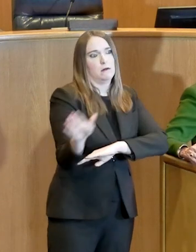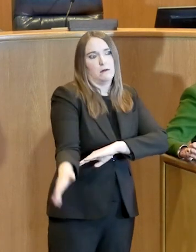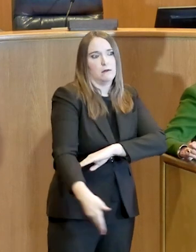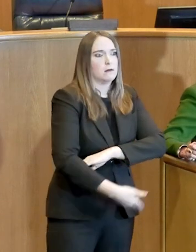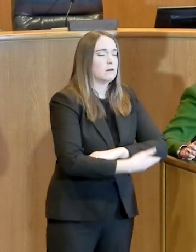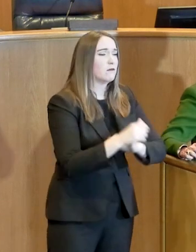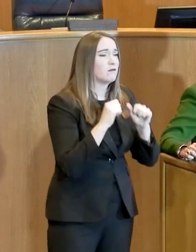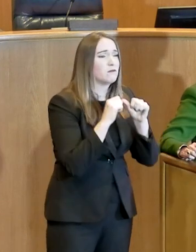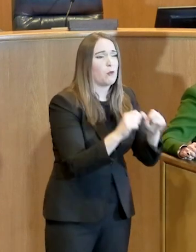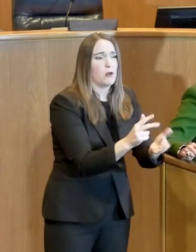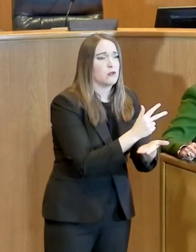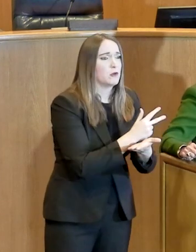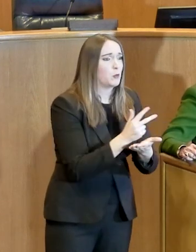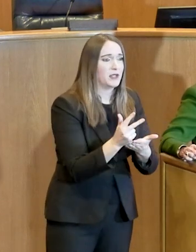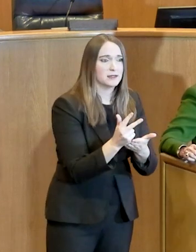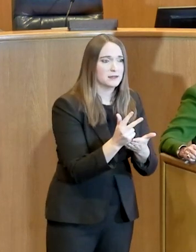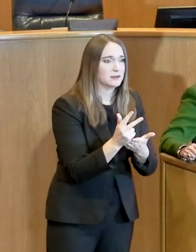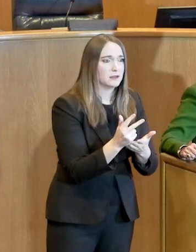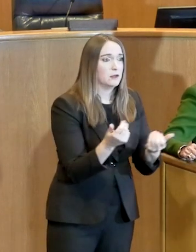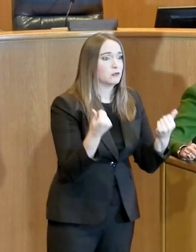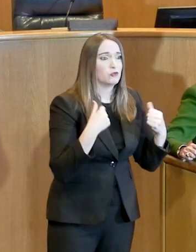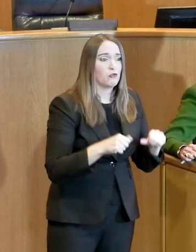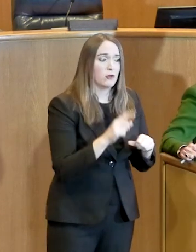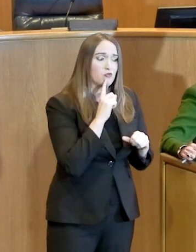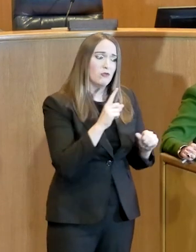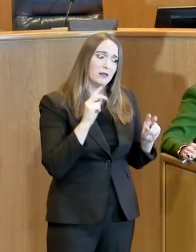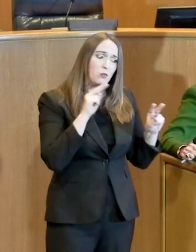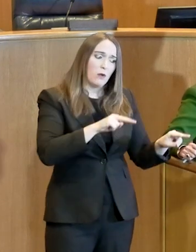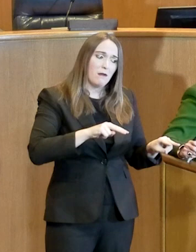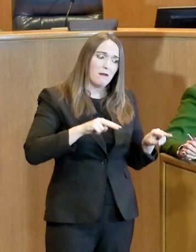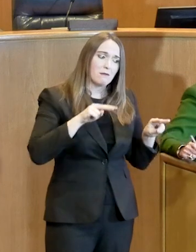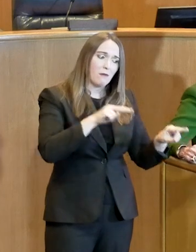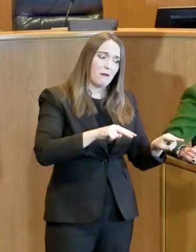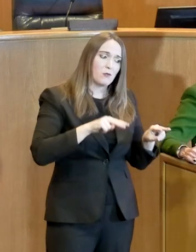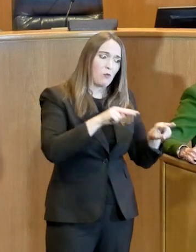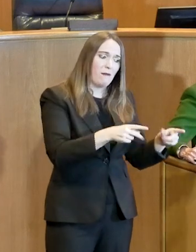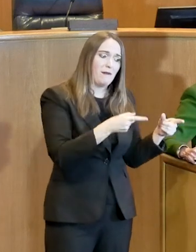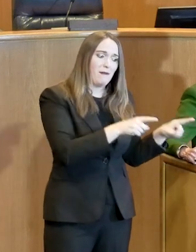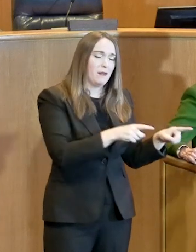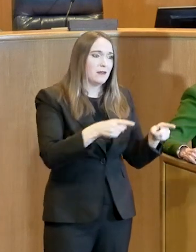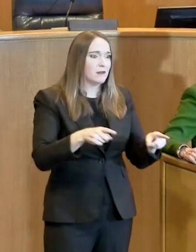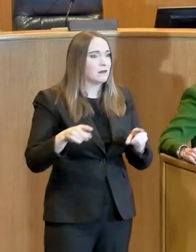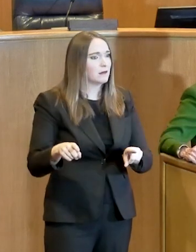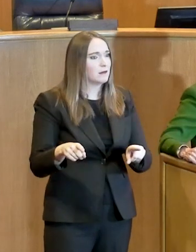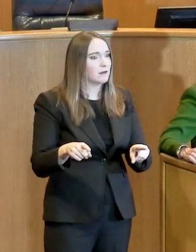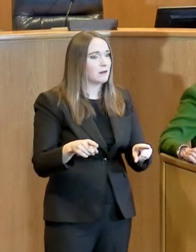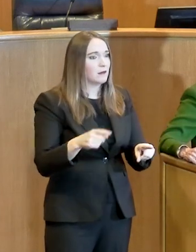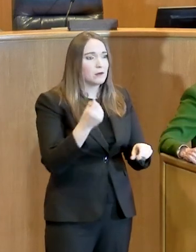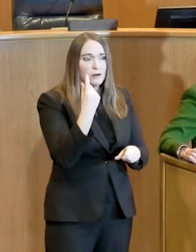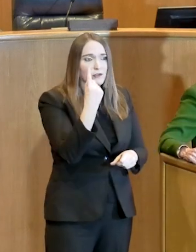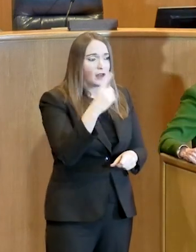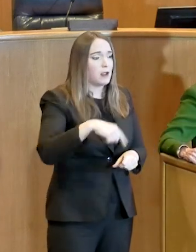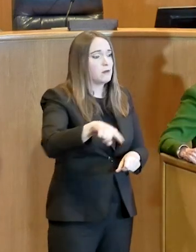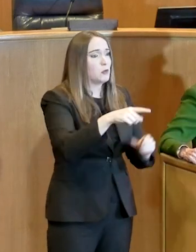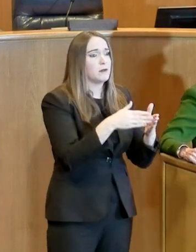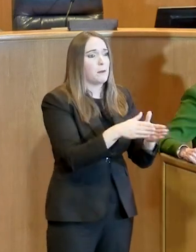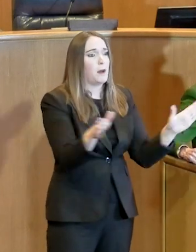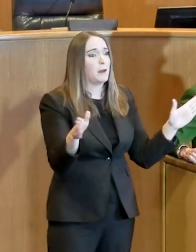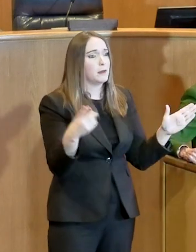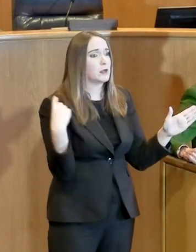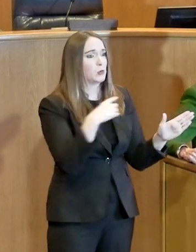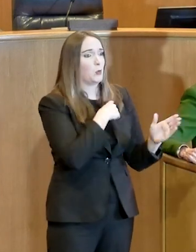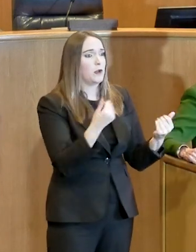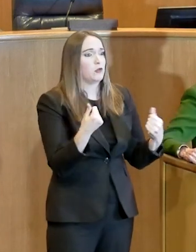on top of this as much as can be. They've scaled things to fit the public the best that we possibly can and to not